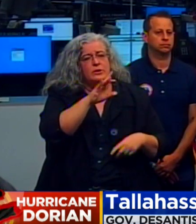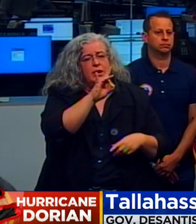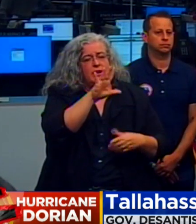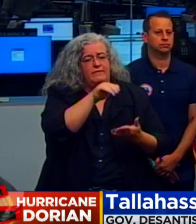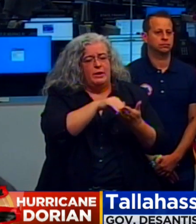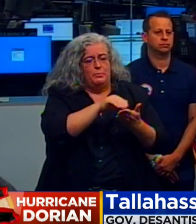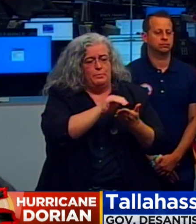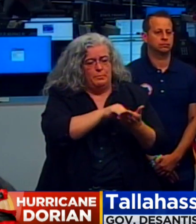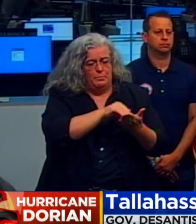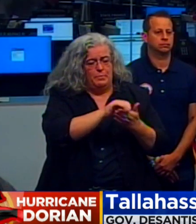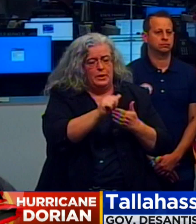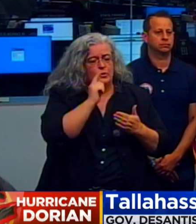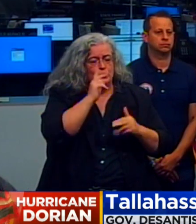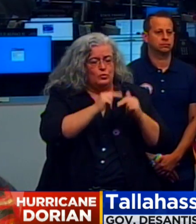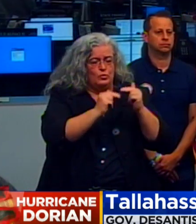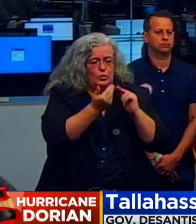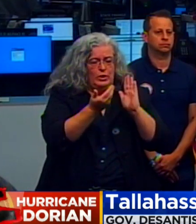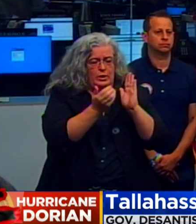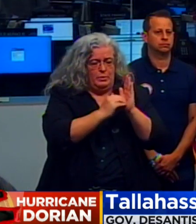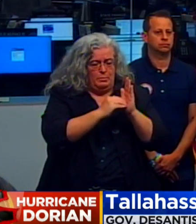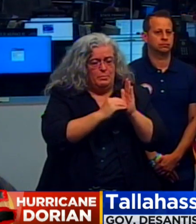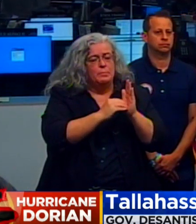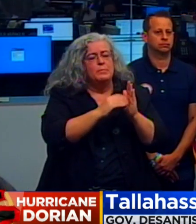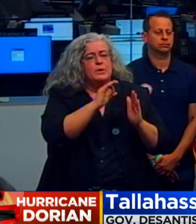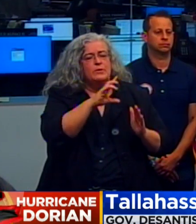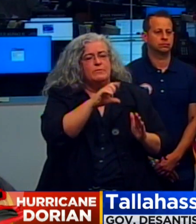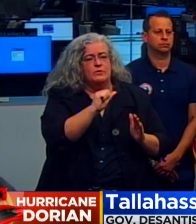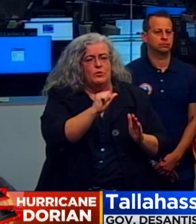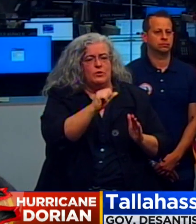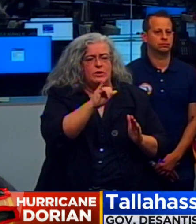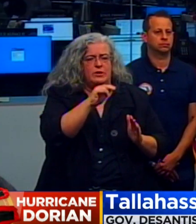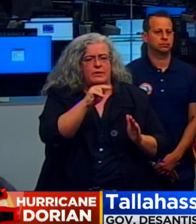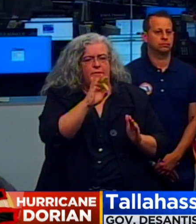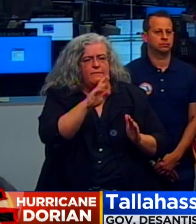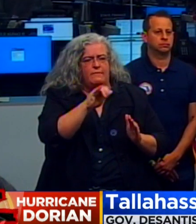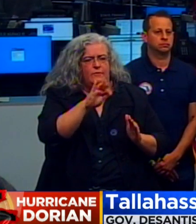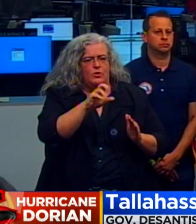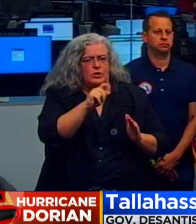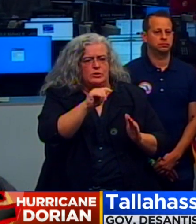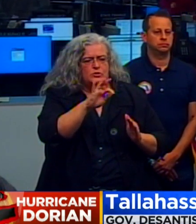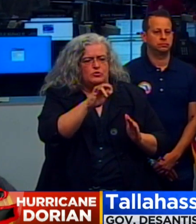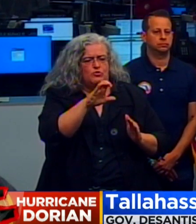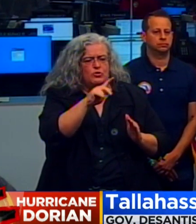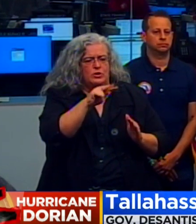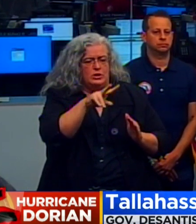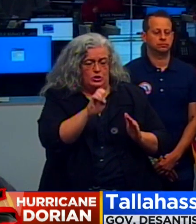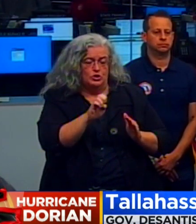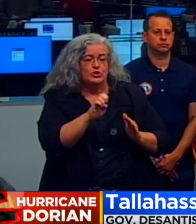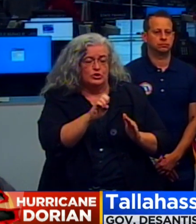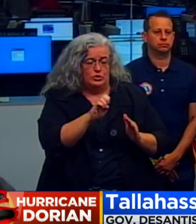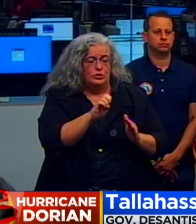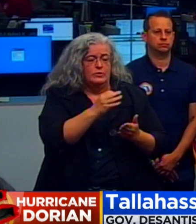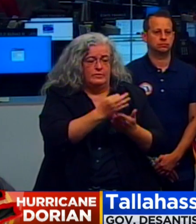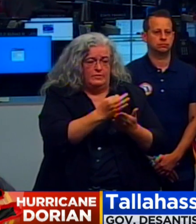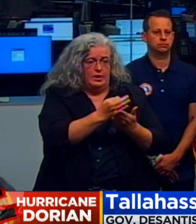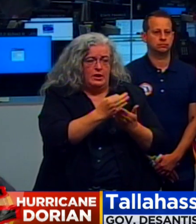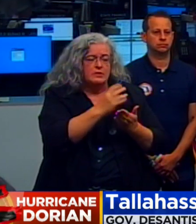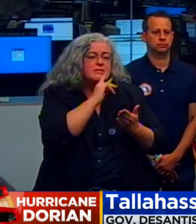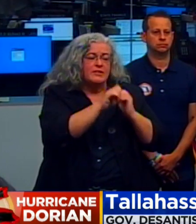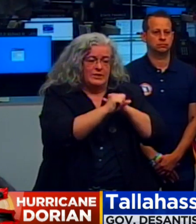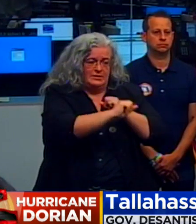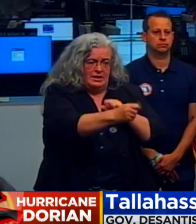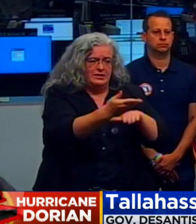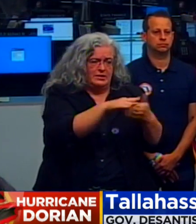million Rebuild Florida Infrastructure Repair Program, and Visit Florida has activated the Expedia Visit